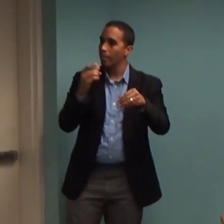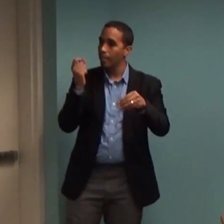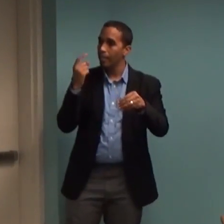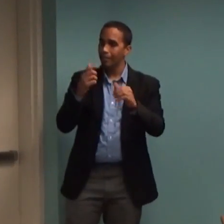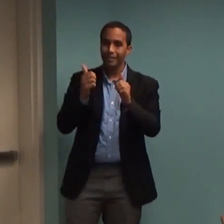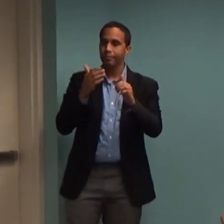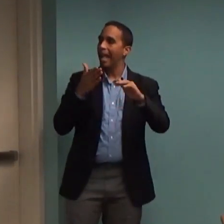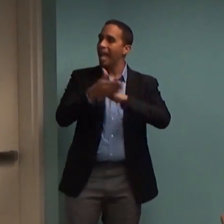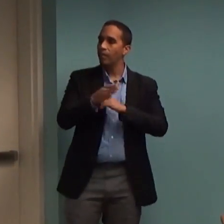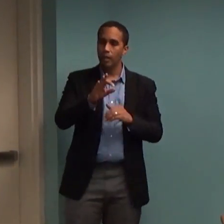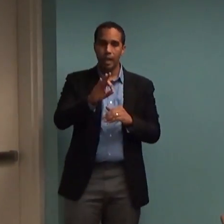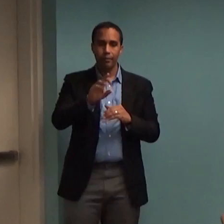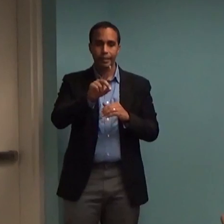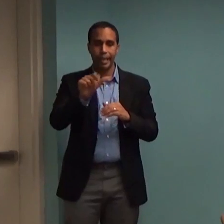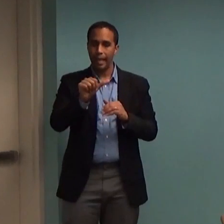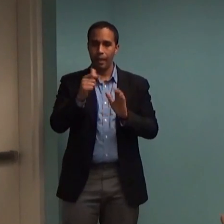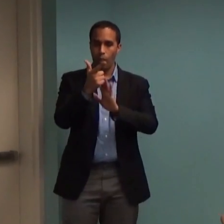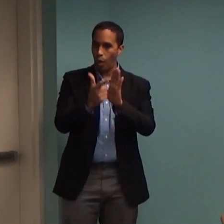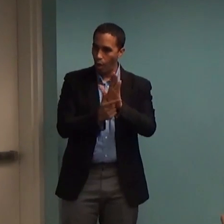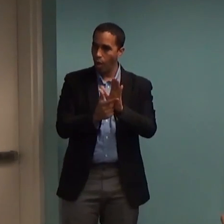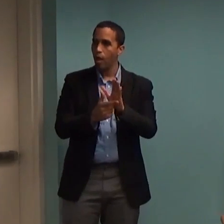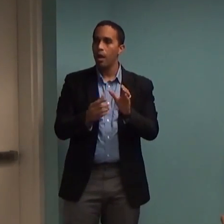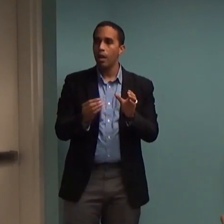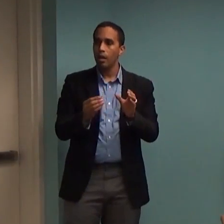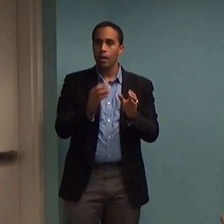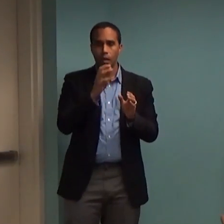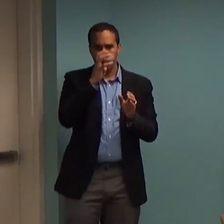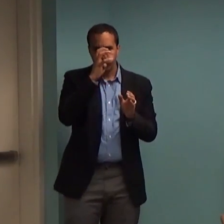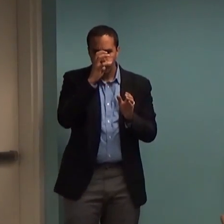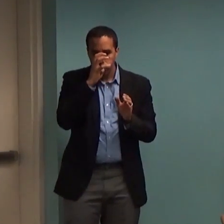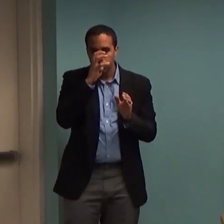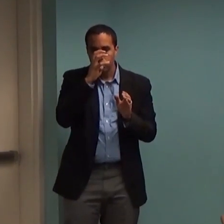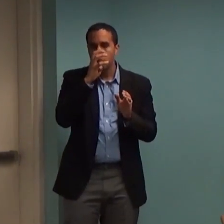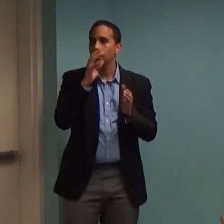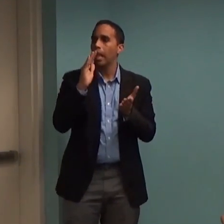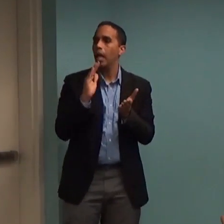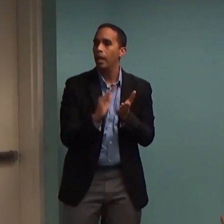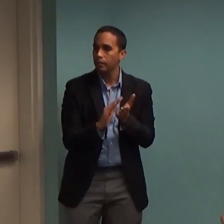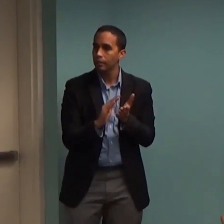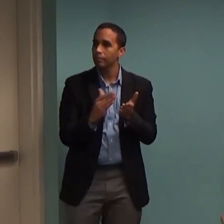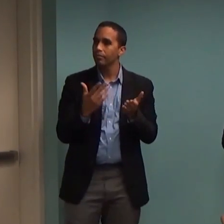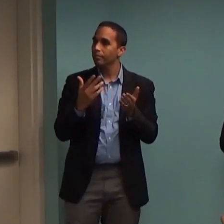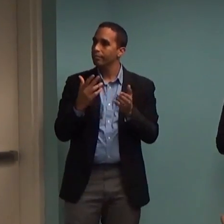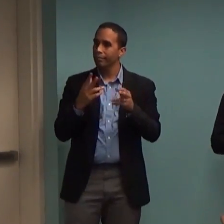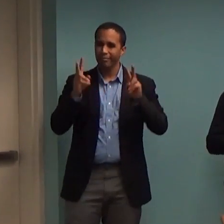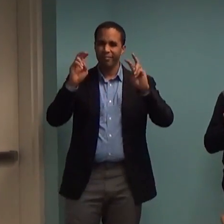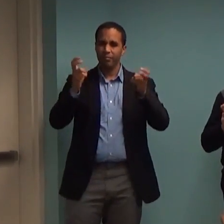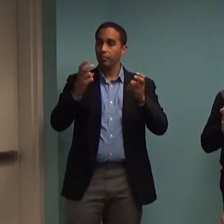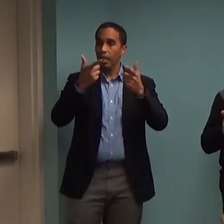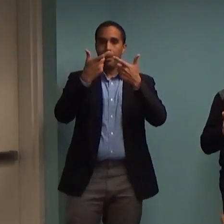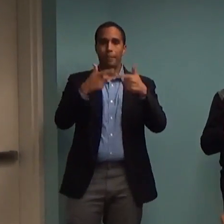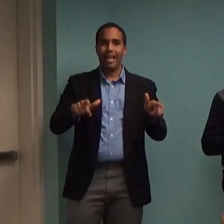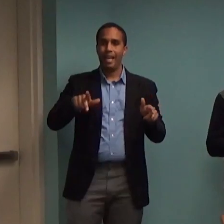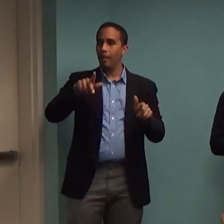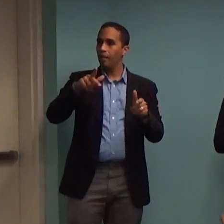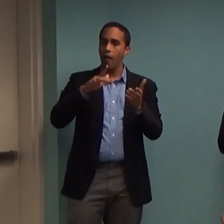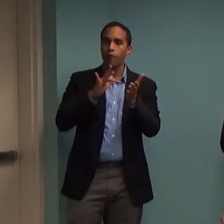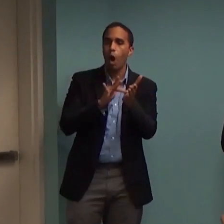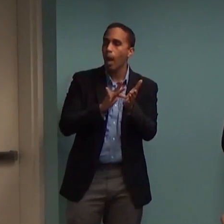advertisements, the shorthand for the pharmaceutical industry, as you might be aware, is called big pharma, there's no comparable big therapy that